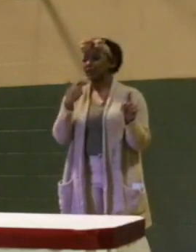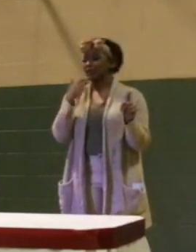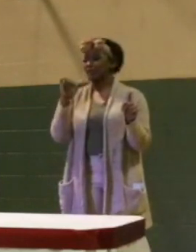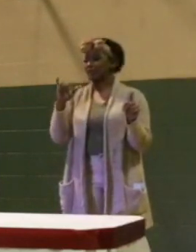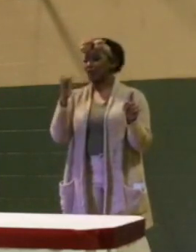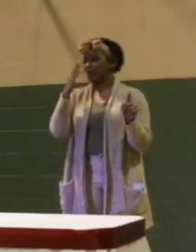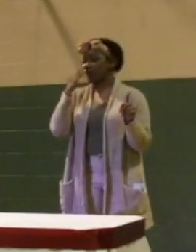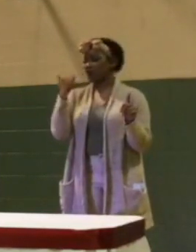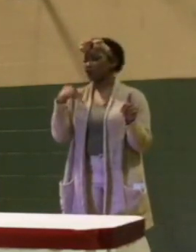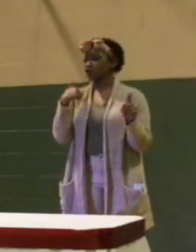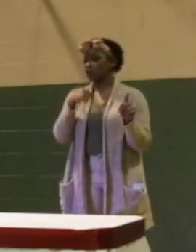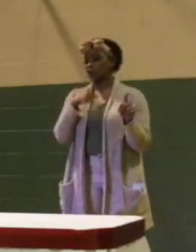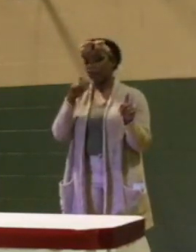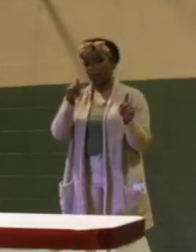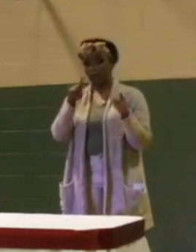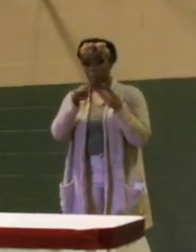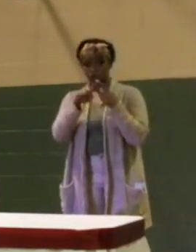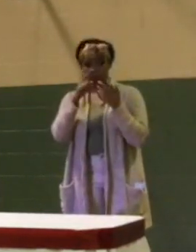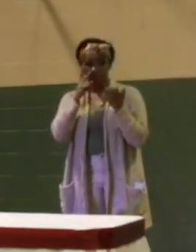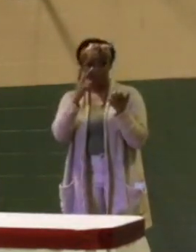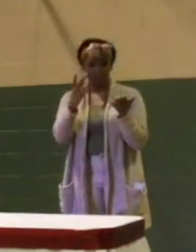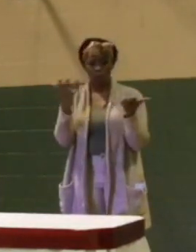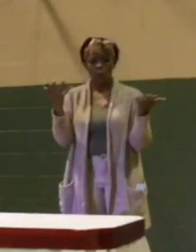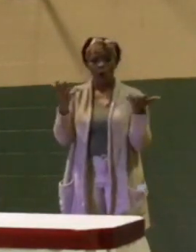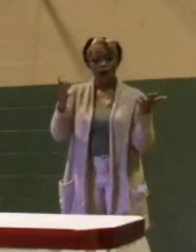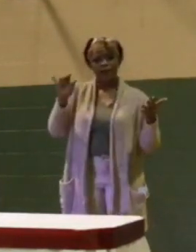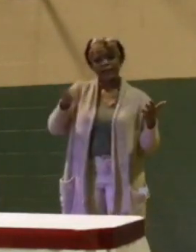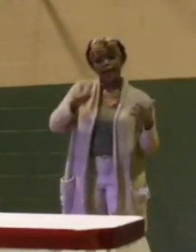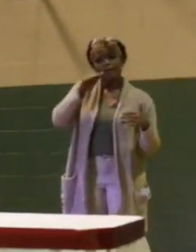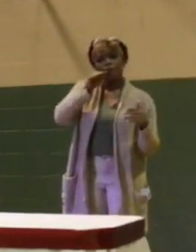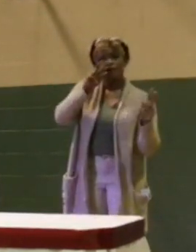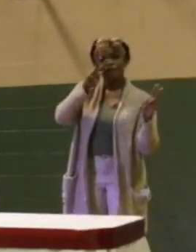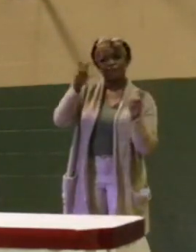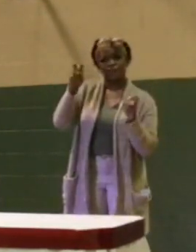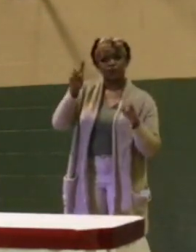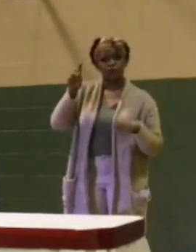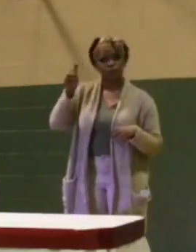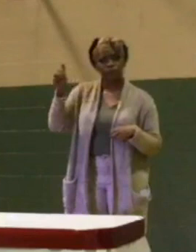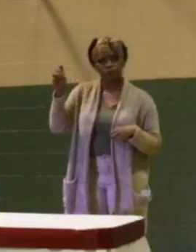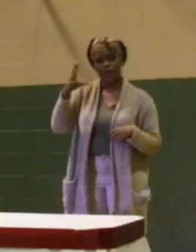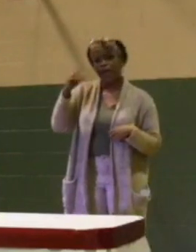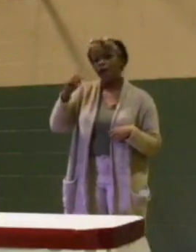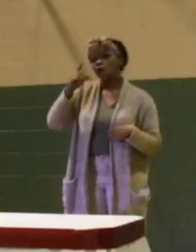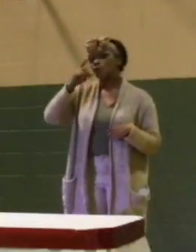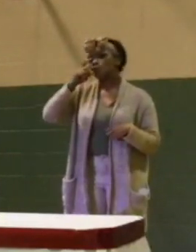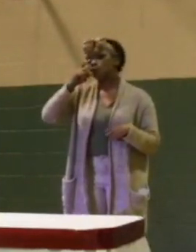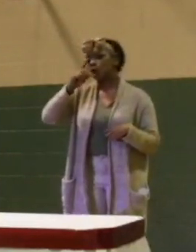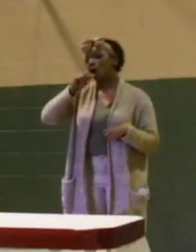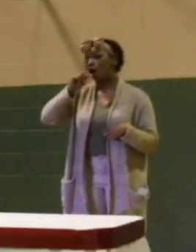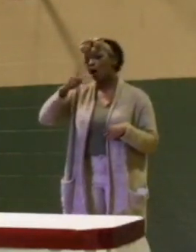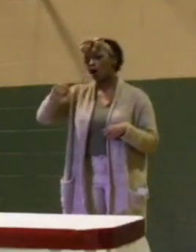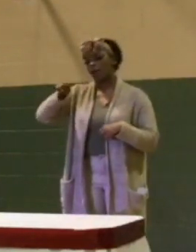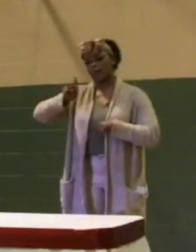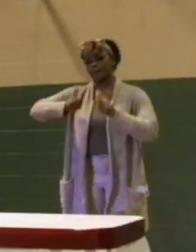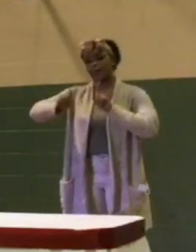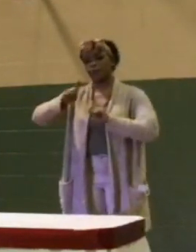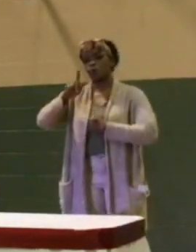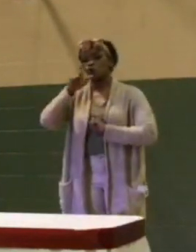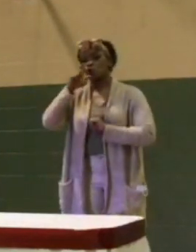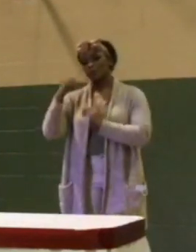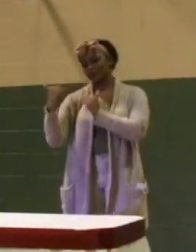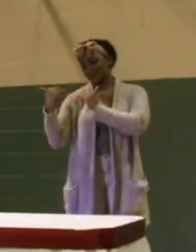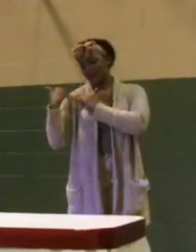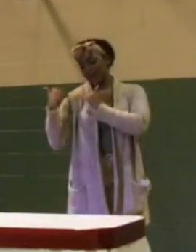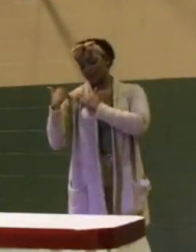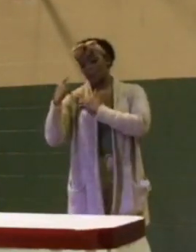to vet what are the privacy issues. And who are the people that are responsible for those